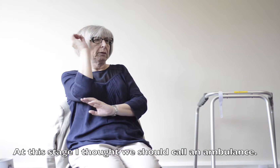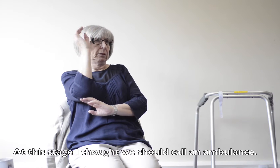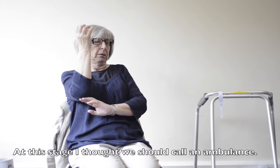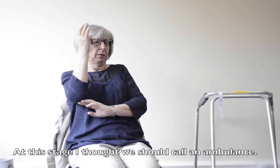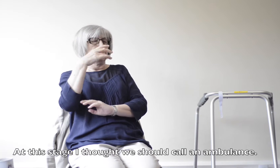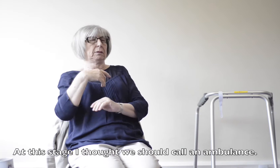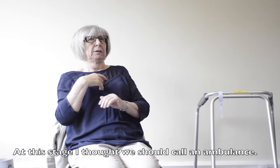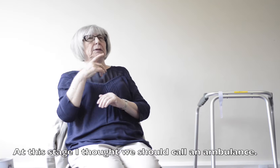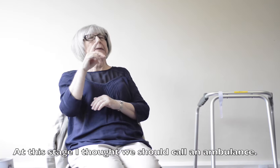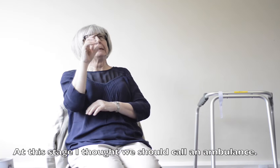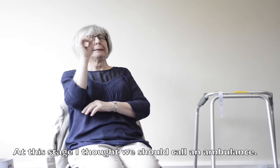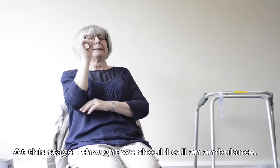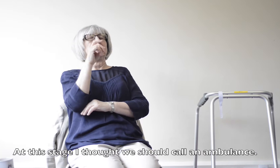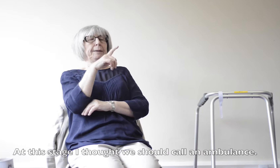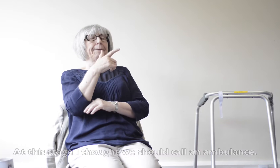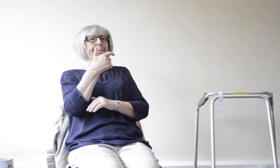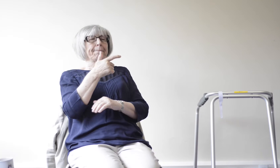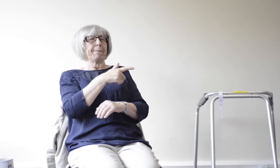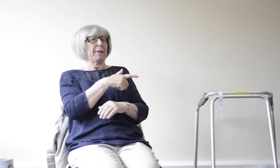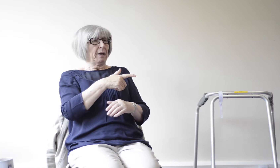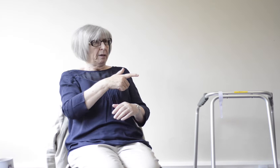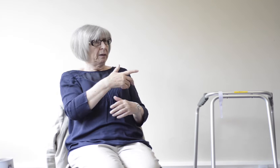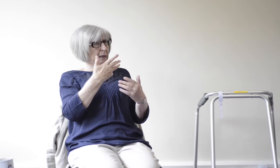what was going on. And we needed an ambulance.